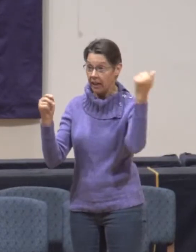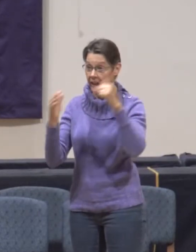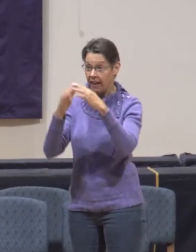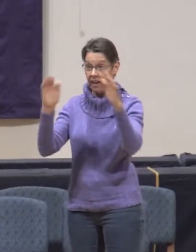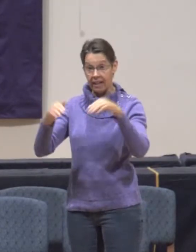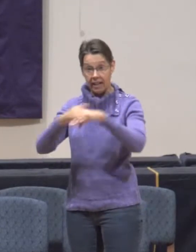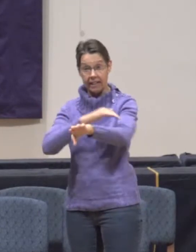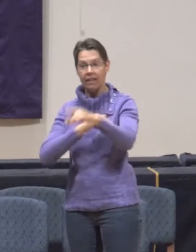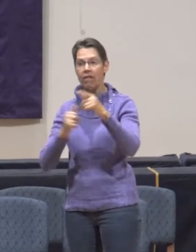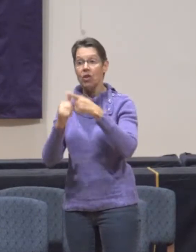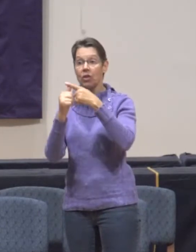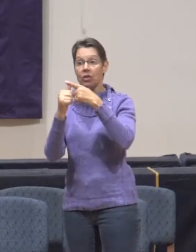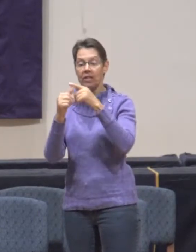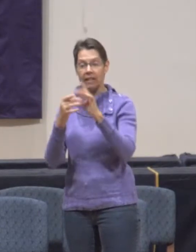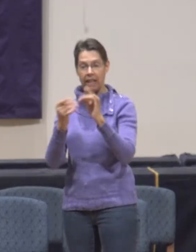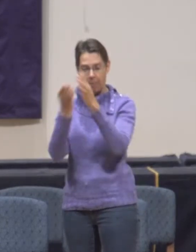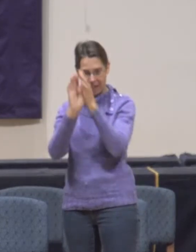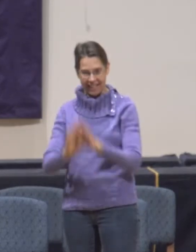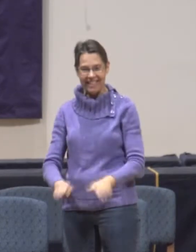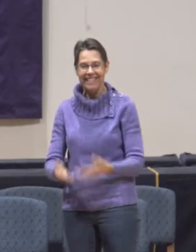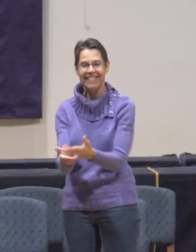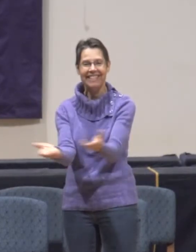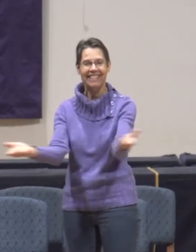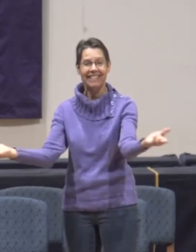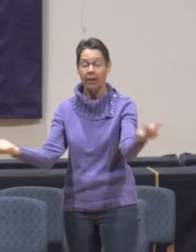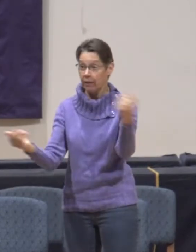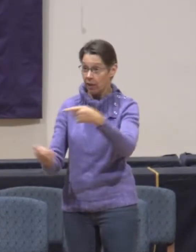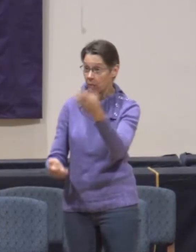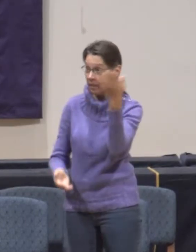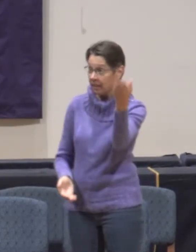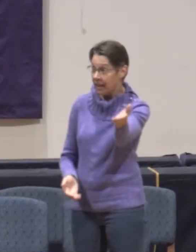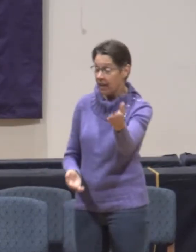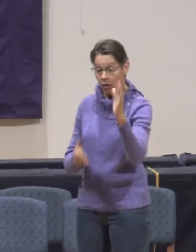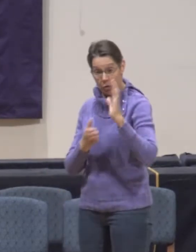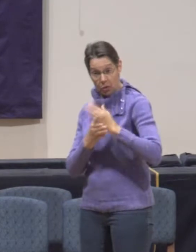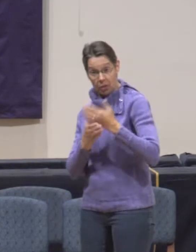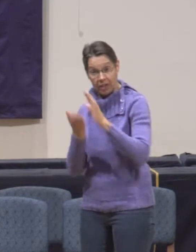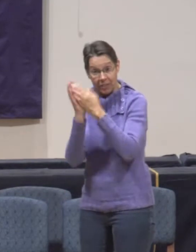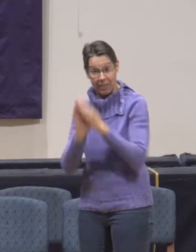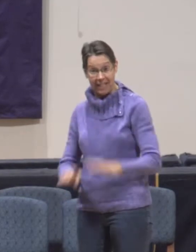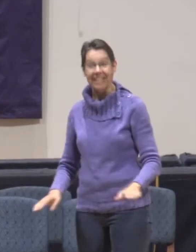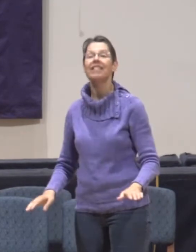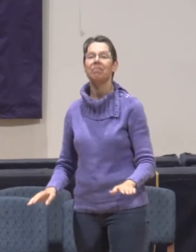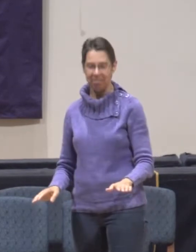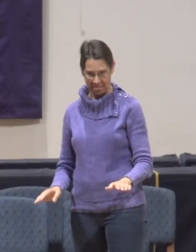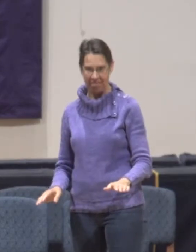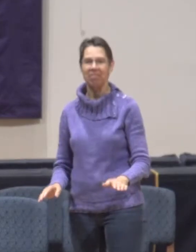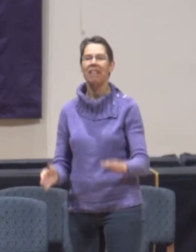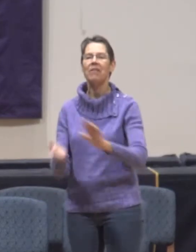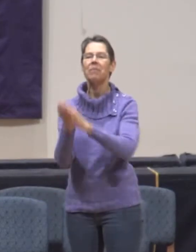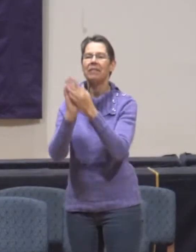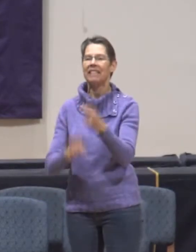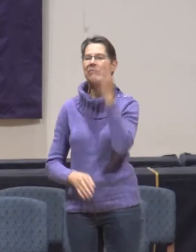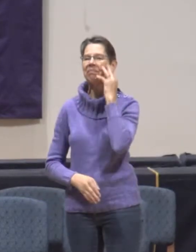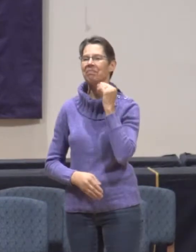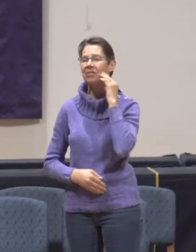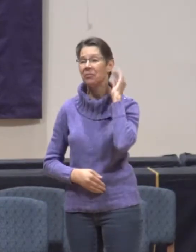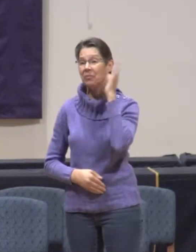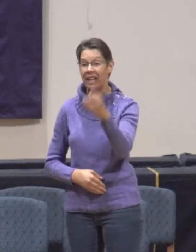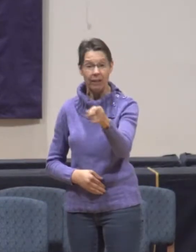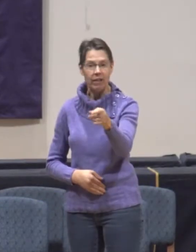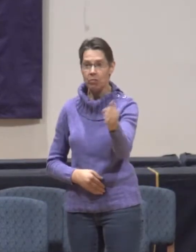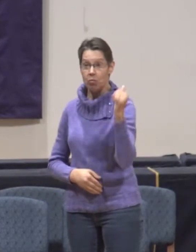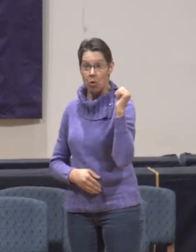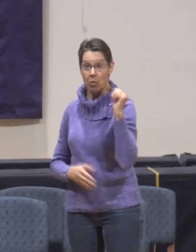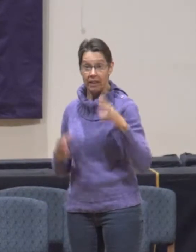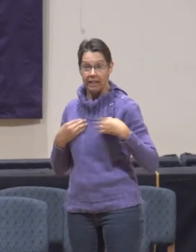this house. And if there is anyone there who shares in peace, your peace will rest on that person. But if not, it will return to